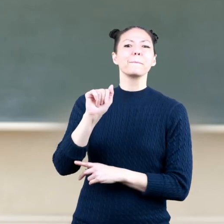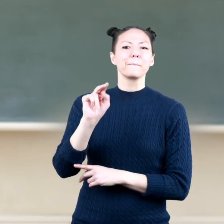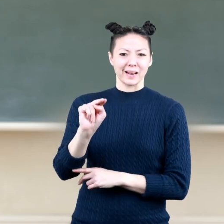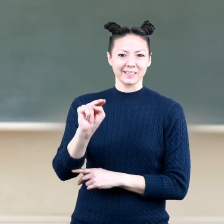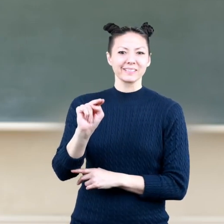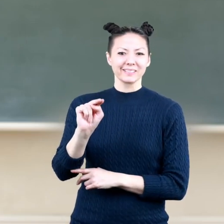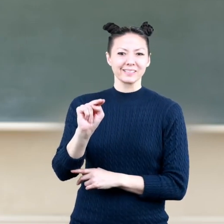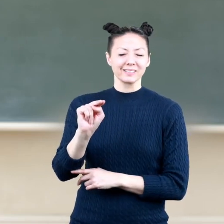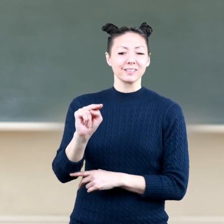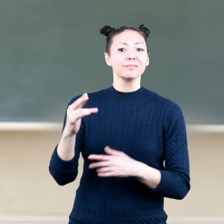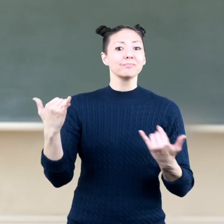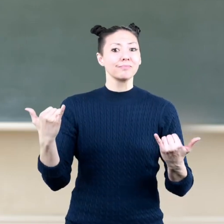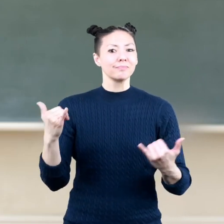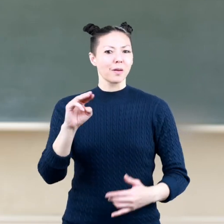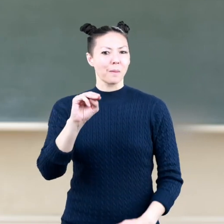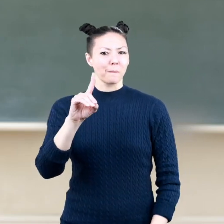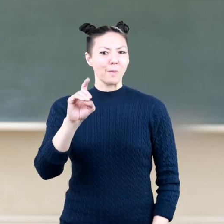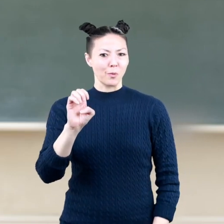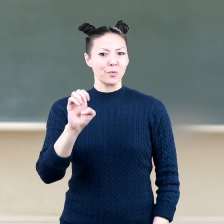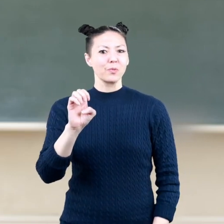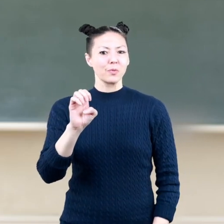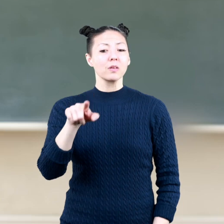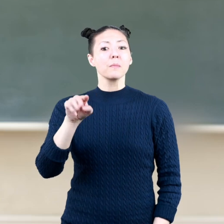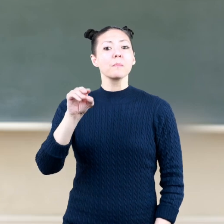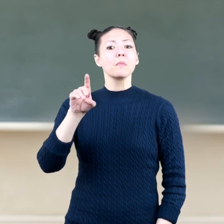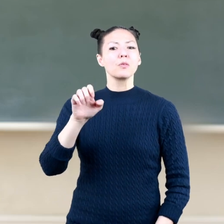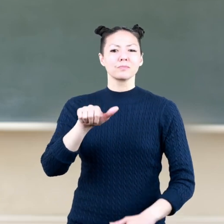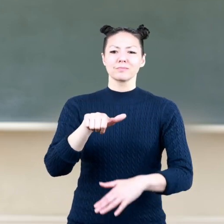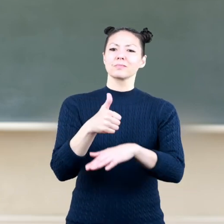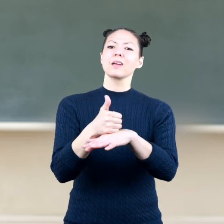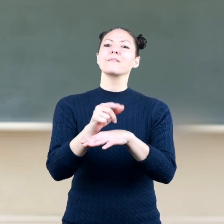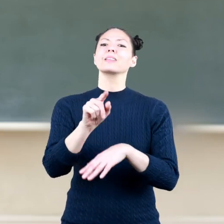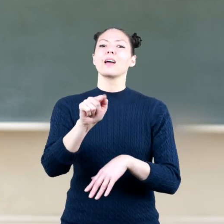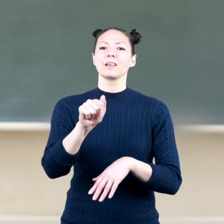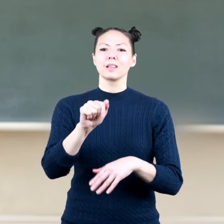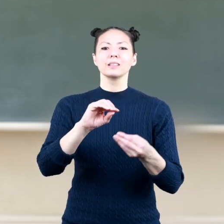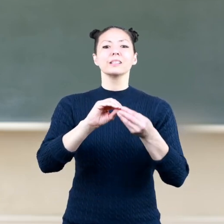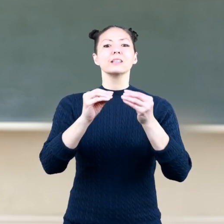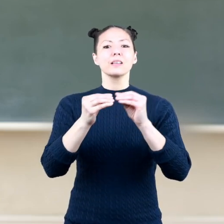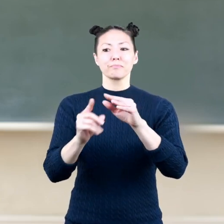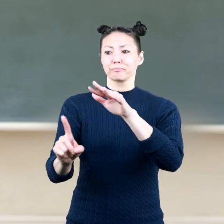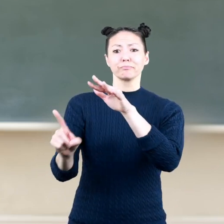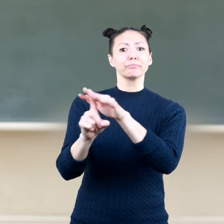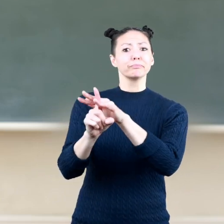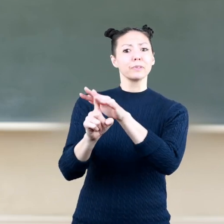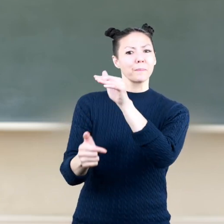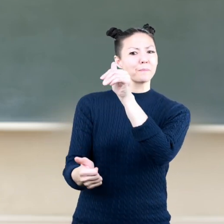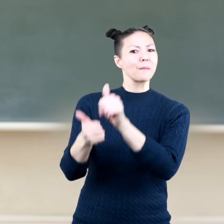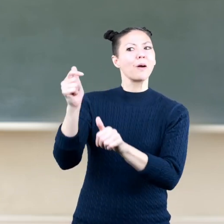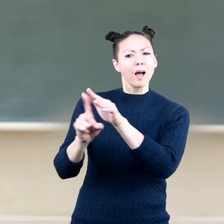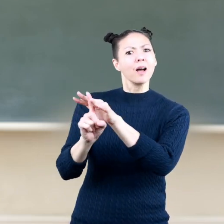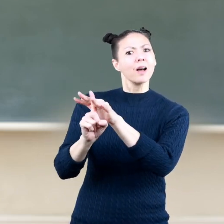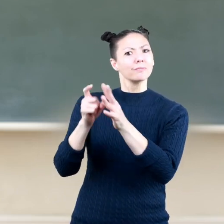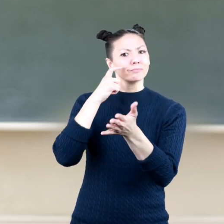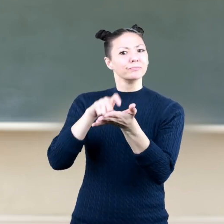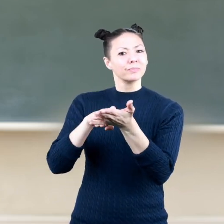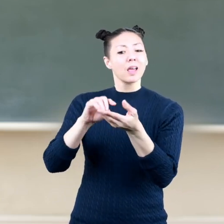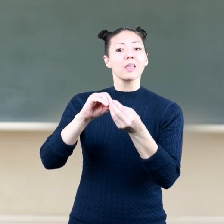mode the mode for a set of data is the number appearing the most if numbers appear